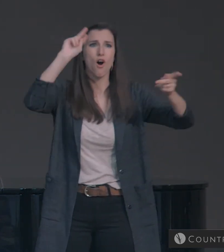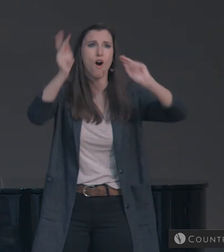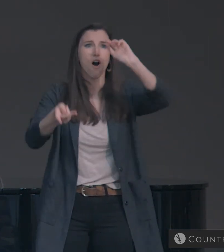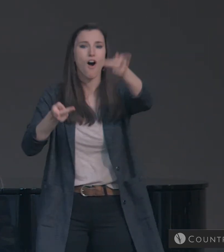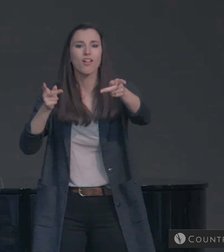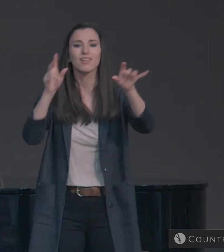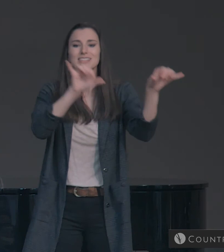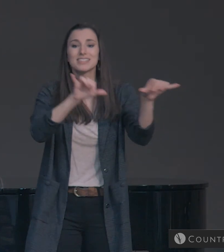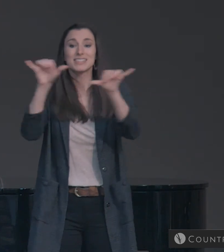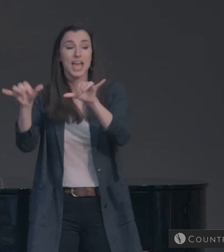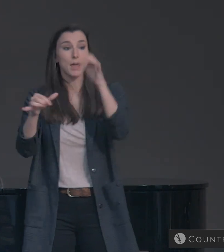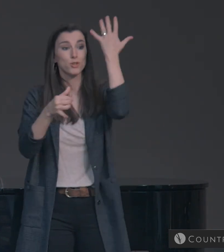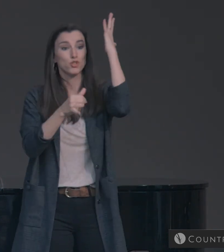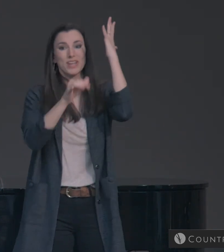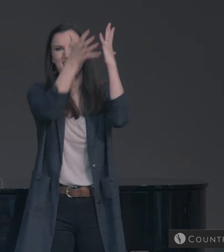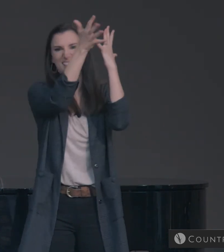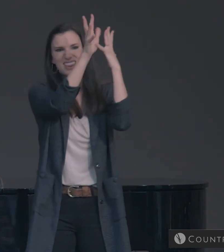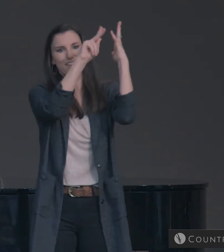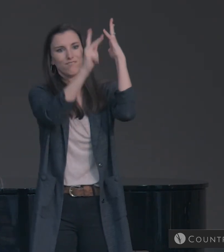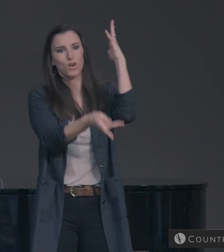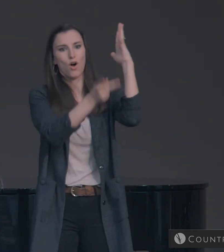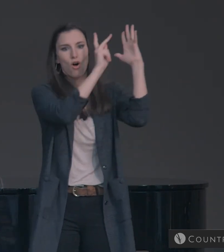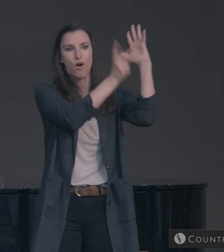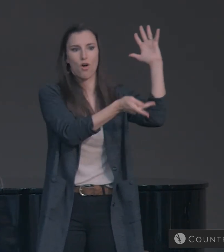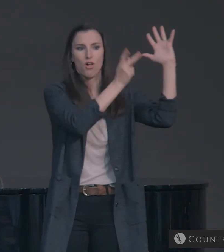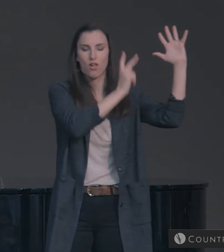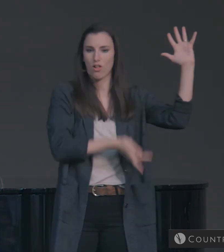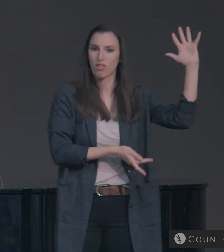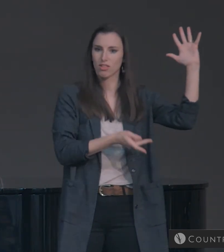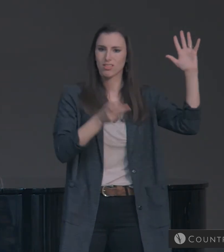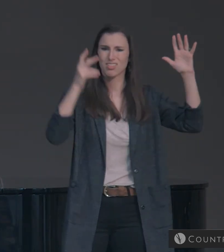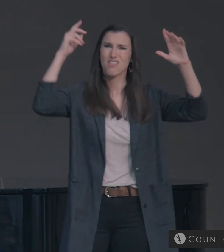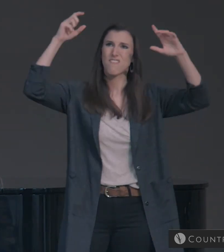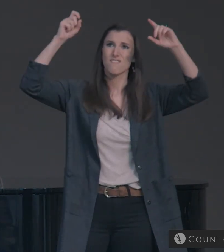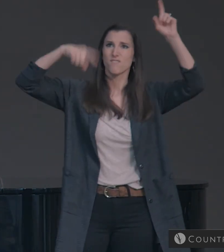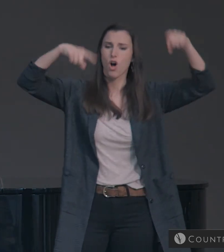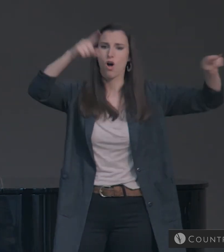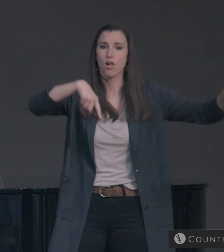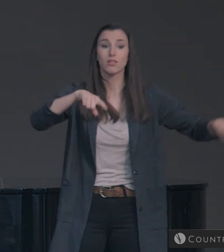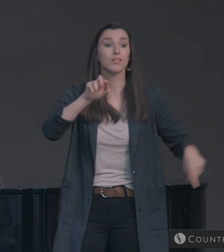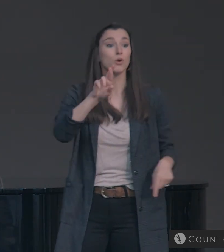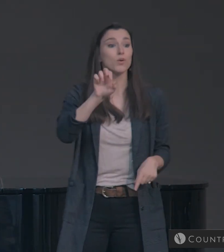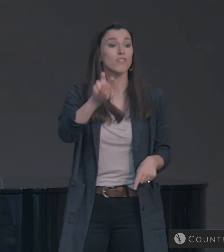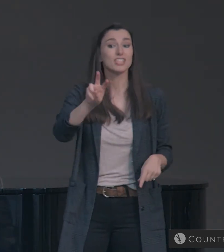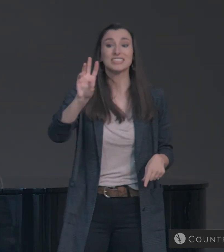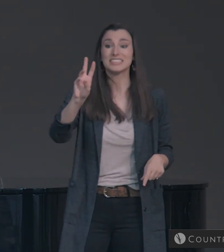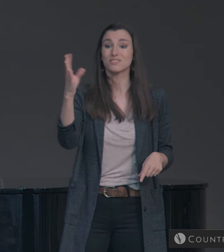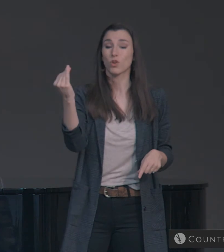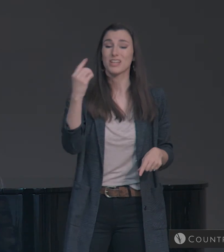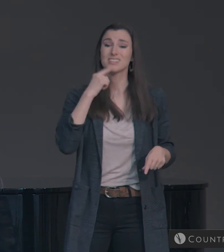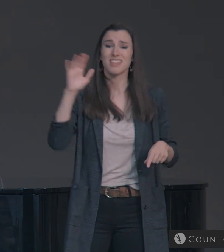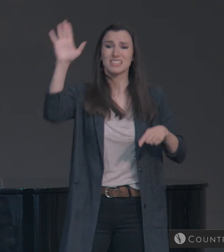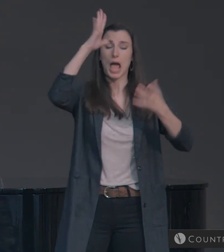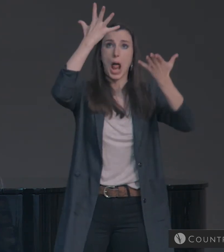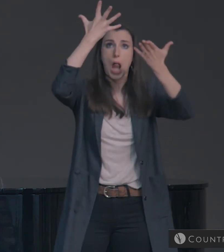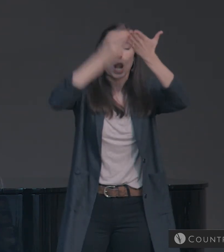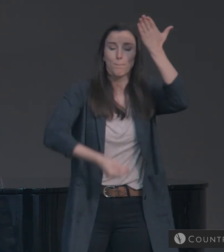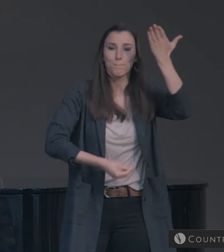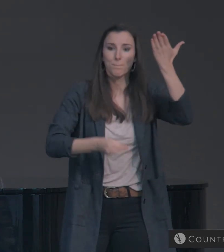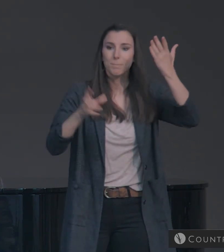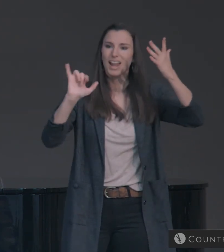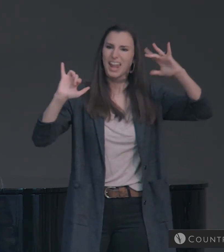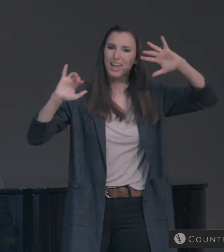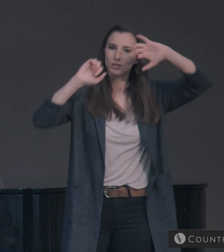leaves fall from the vine like leaves falling from the fig tree. Revelation 6.14. The sky vanished like a